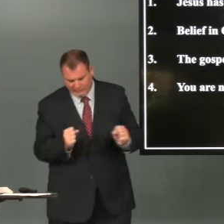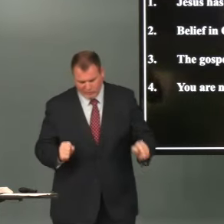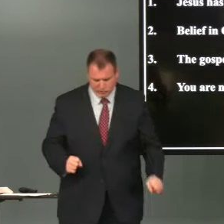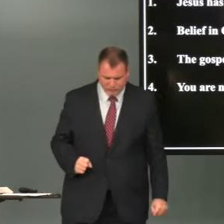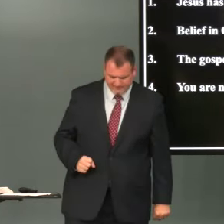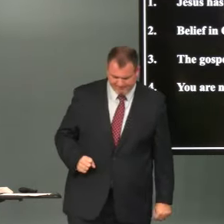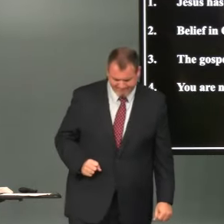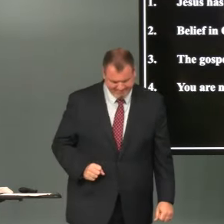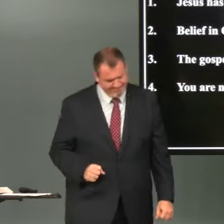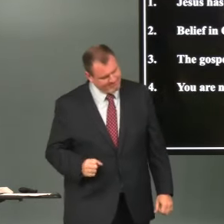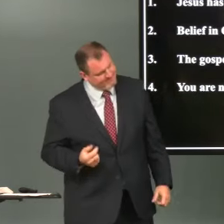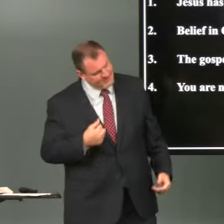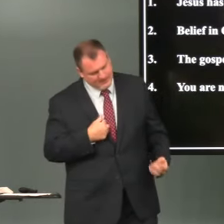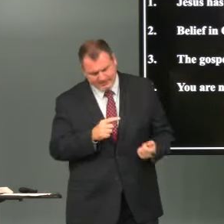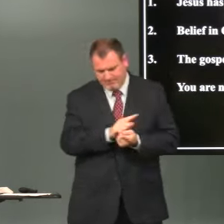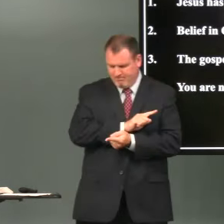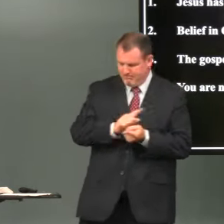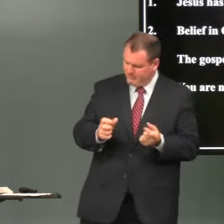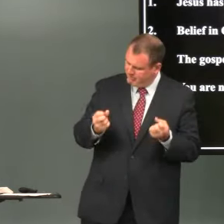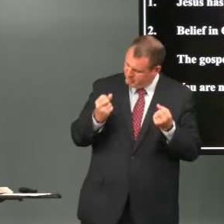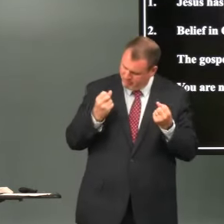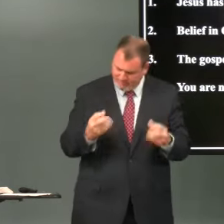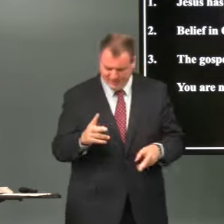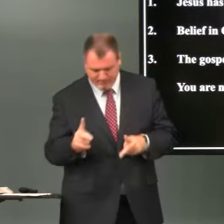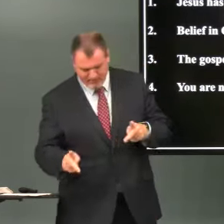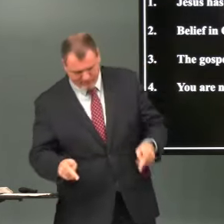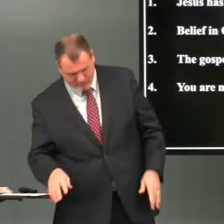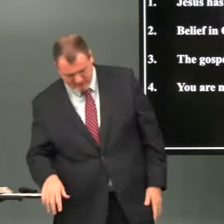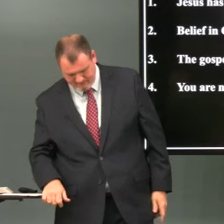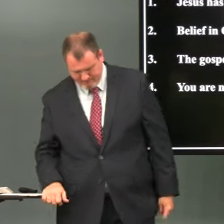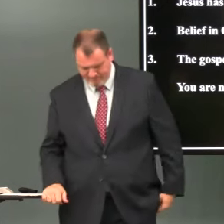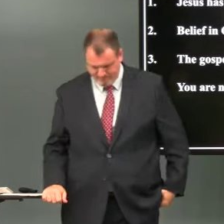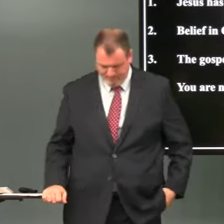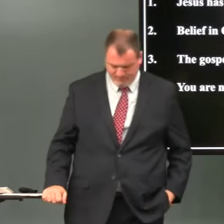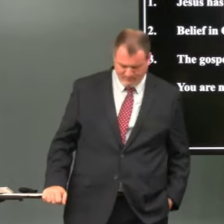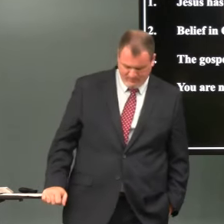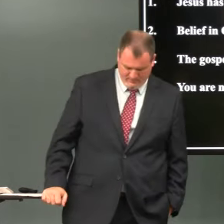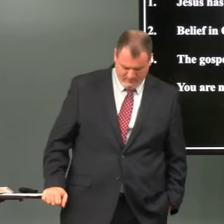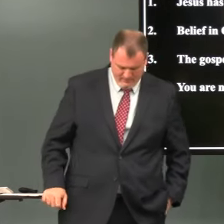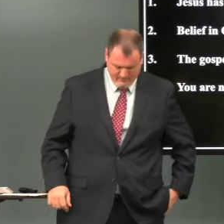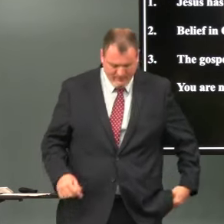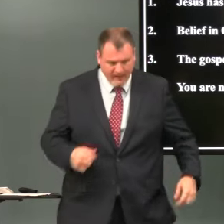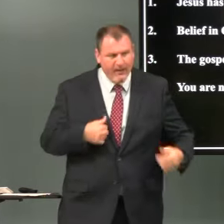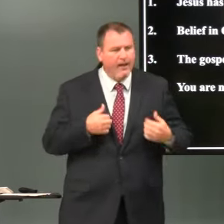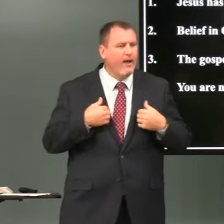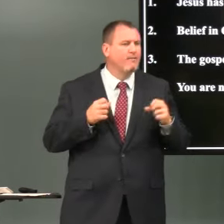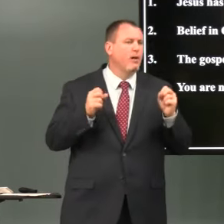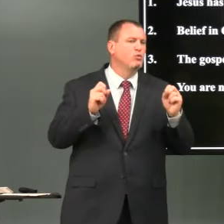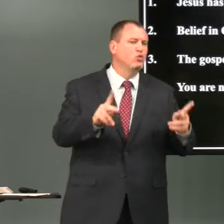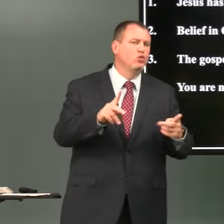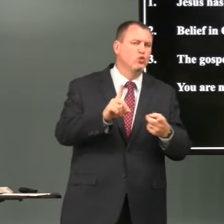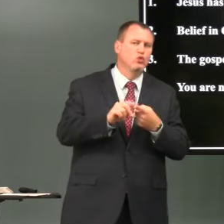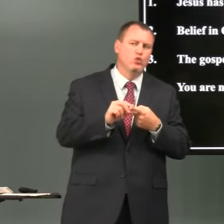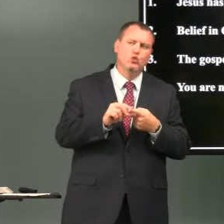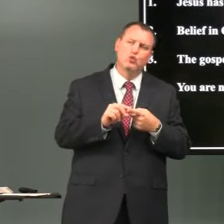salvation I meet so many people and I have